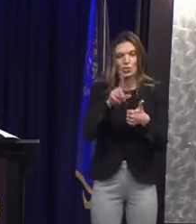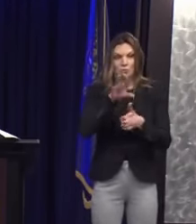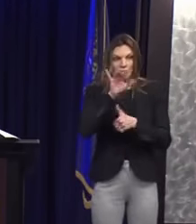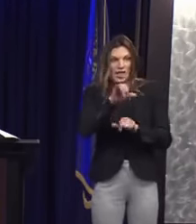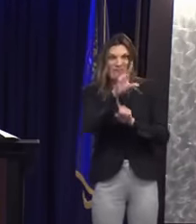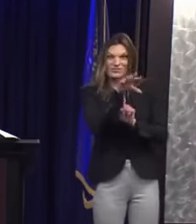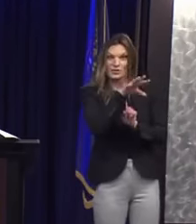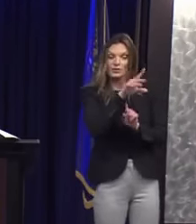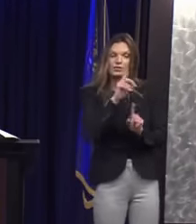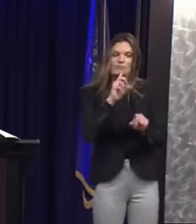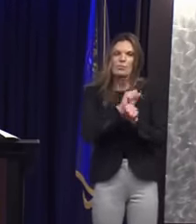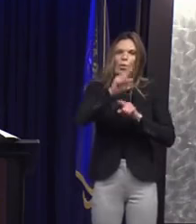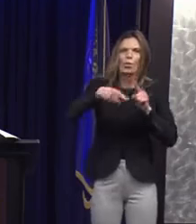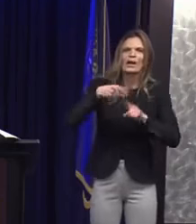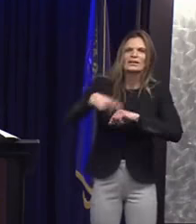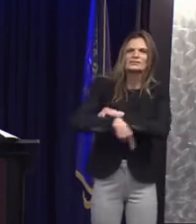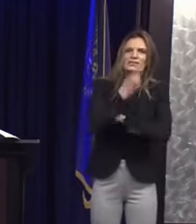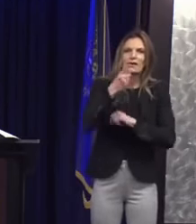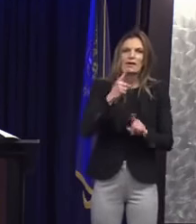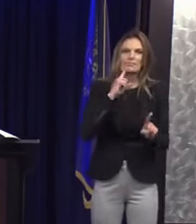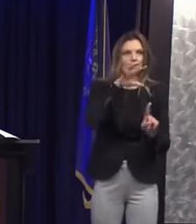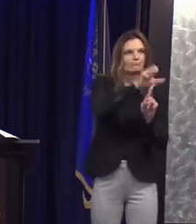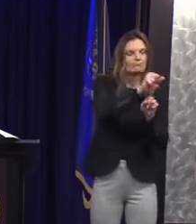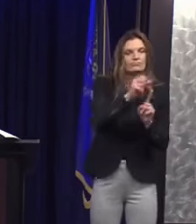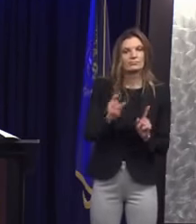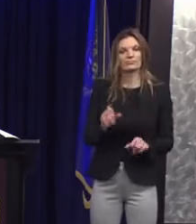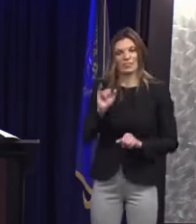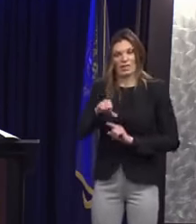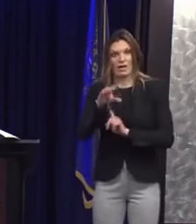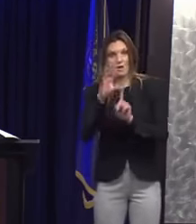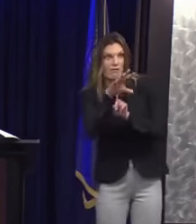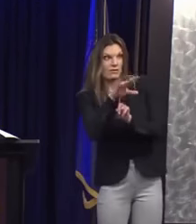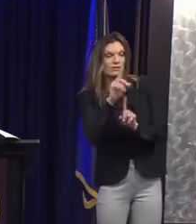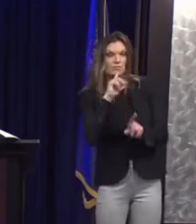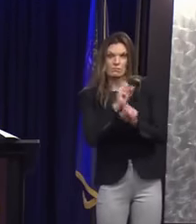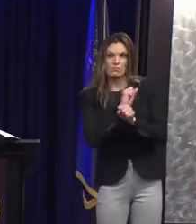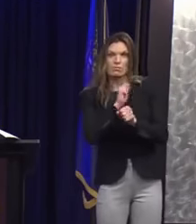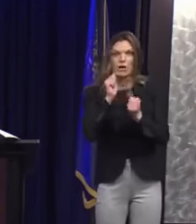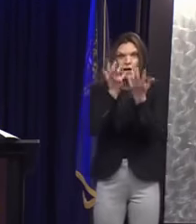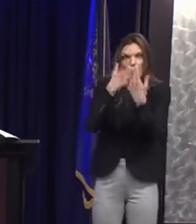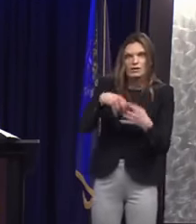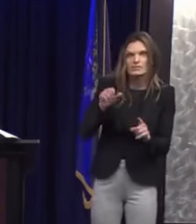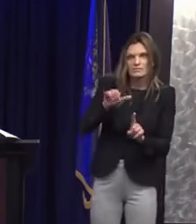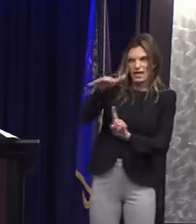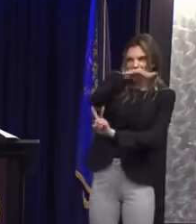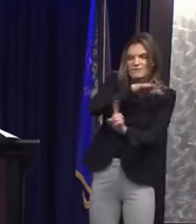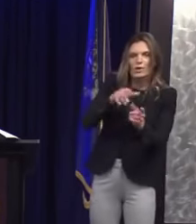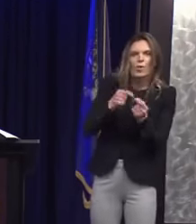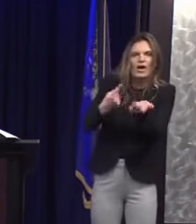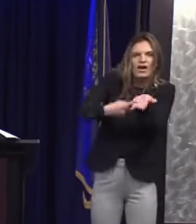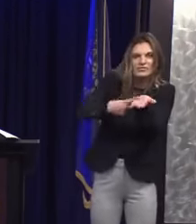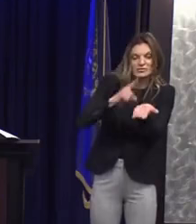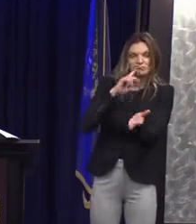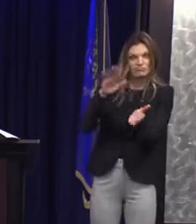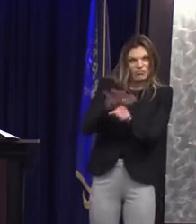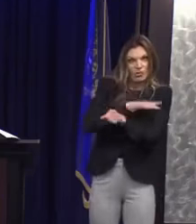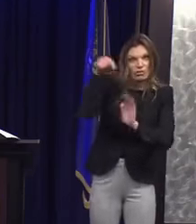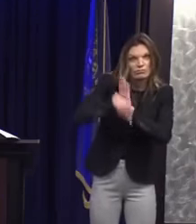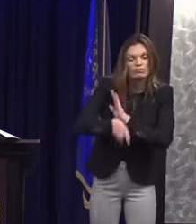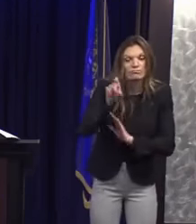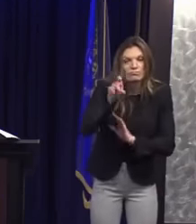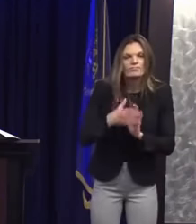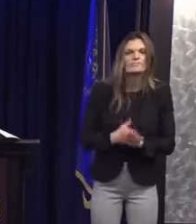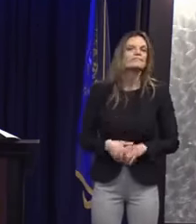does the video accurately reflect the conversation? Now, there can be no doubt that many of the